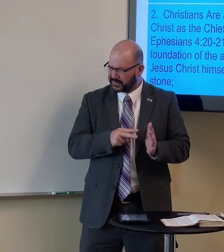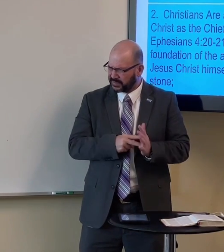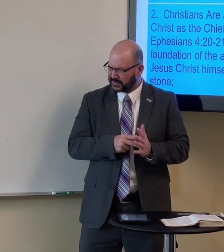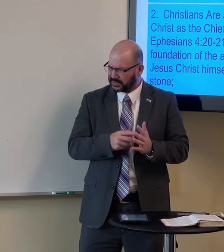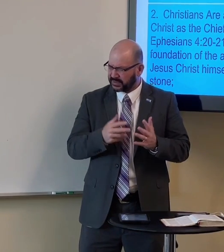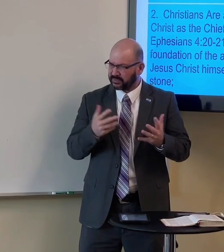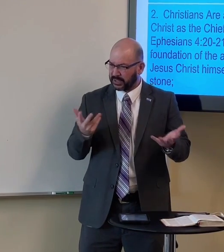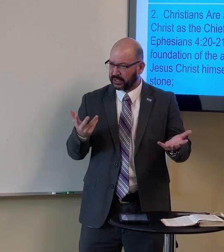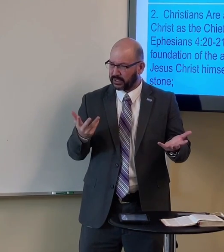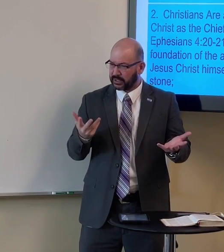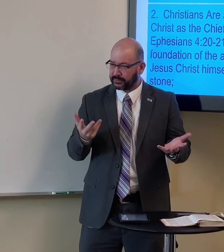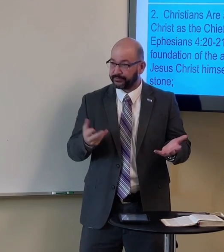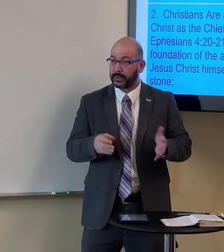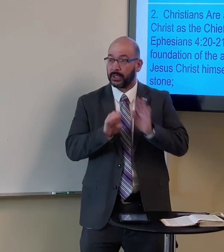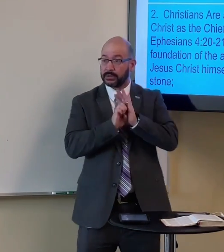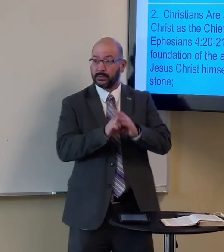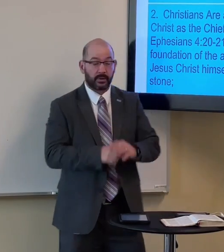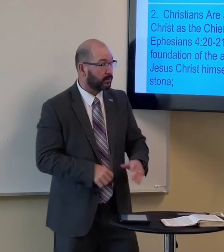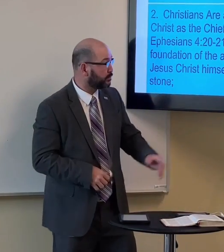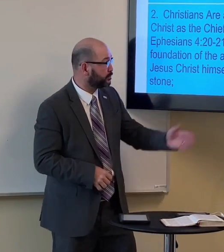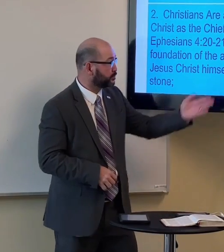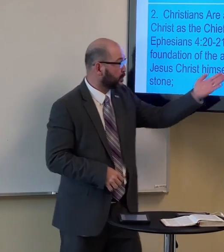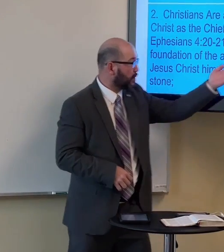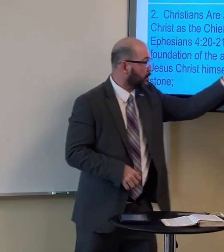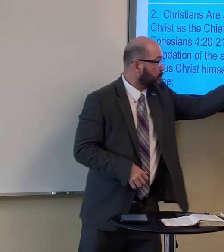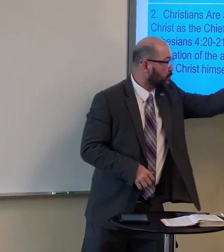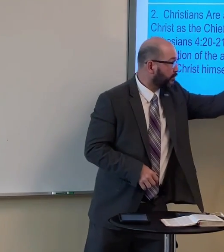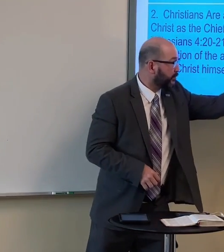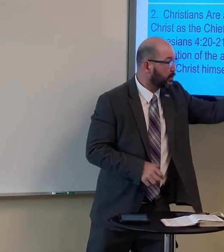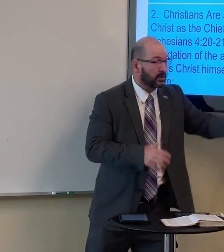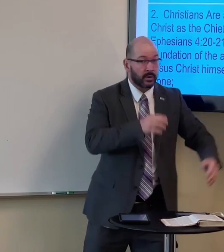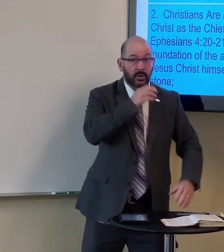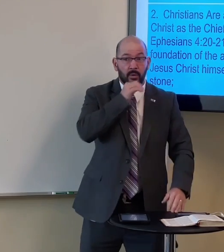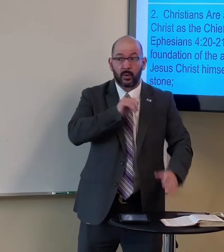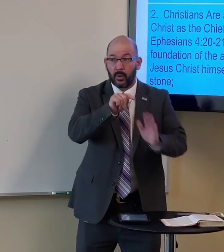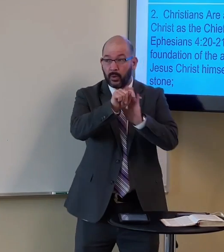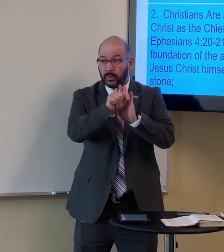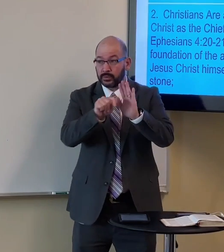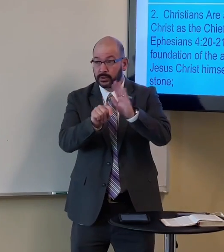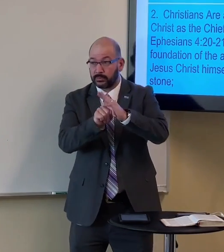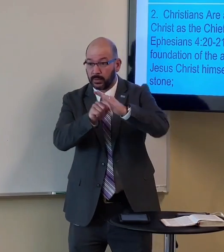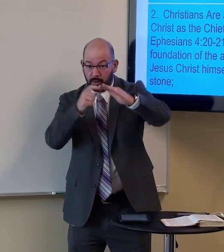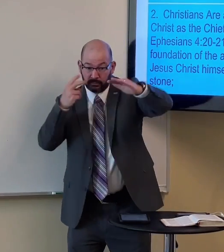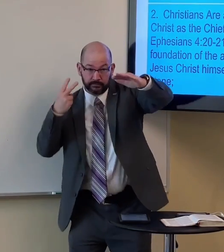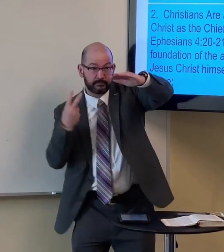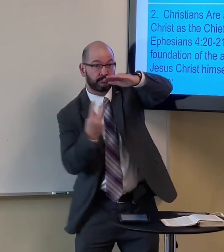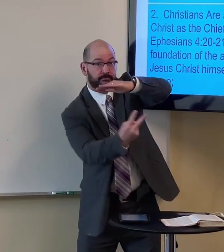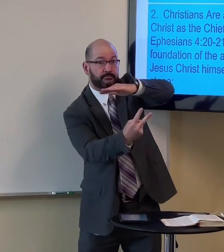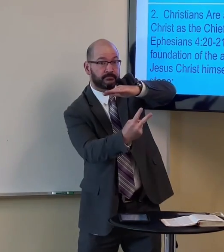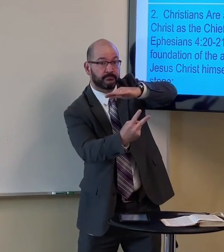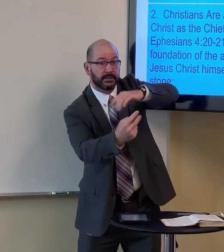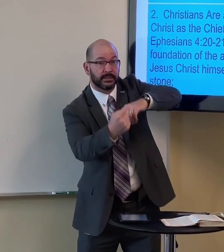what does that mean? that that's the foundation the prophets like the Old Testament prophets